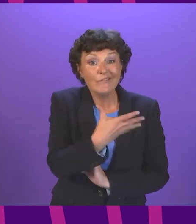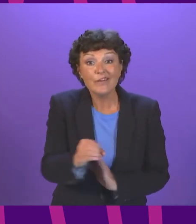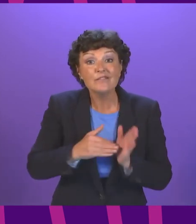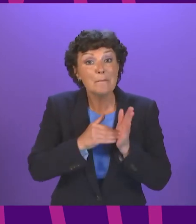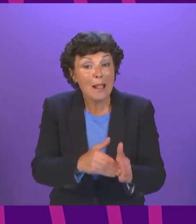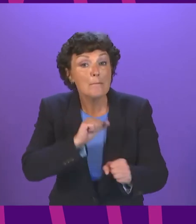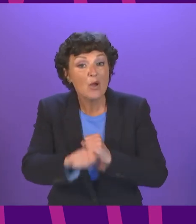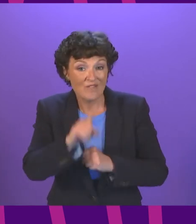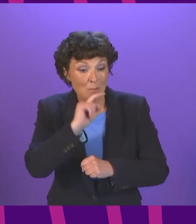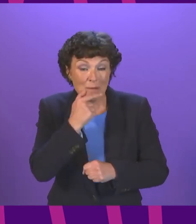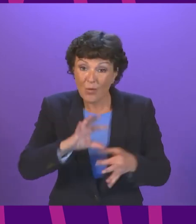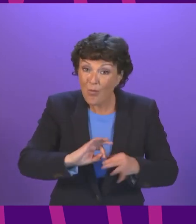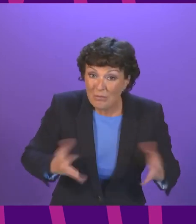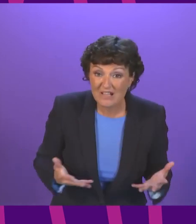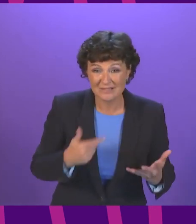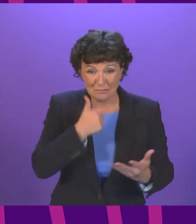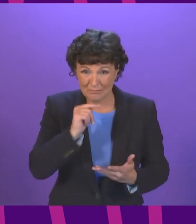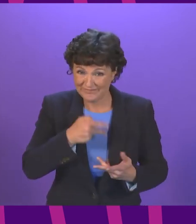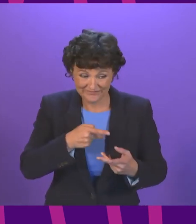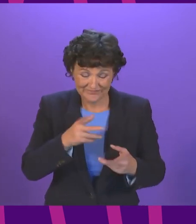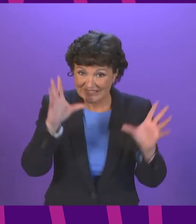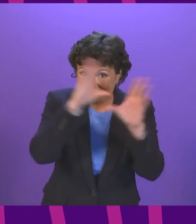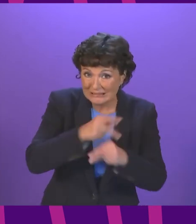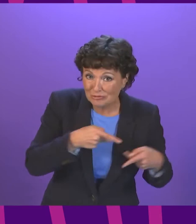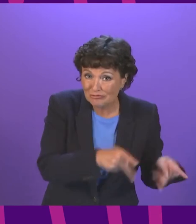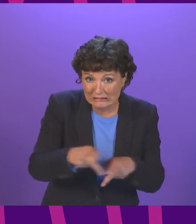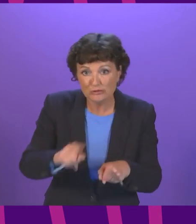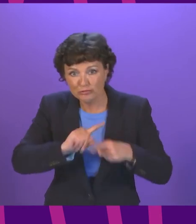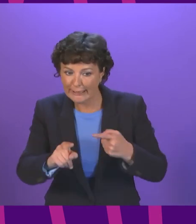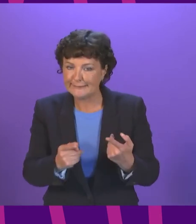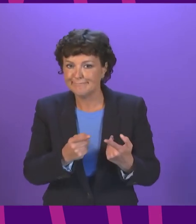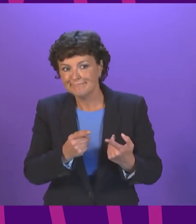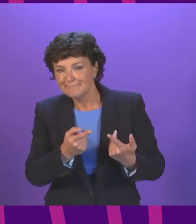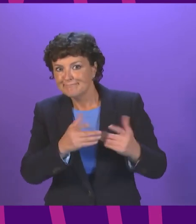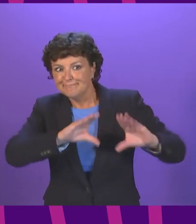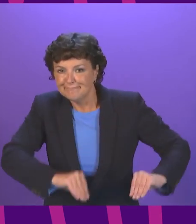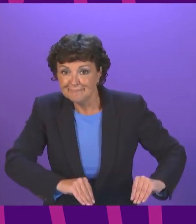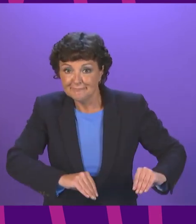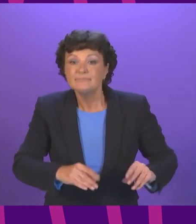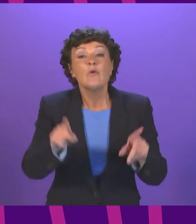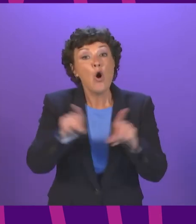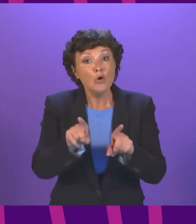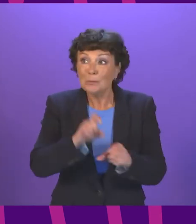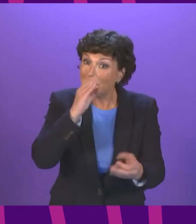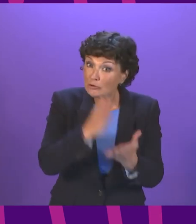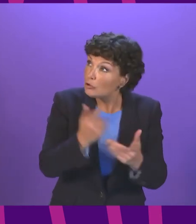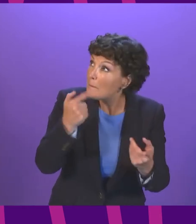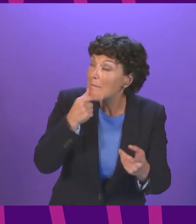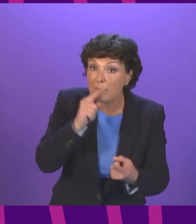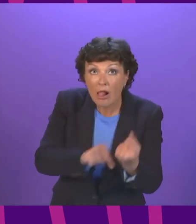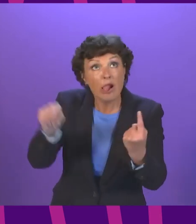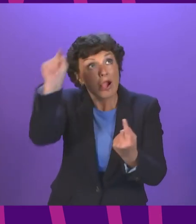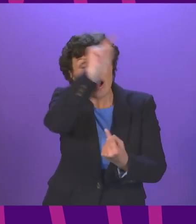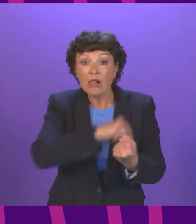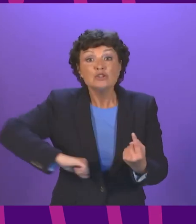and rough sleeping and extend the transformative Housing First approach right across Scotland to ensure people have access to